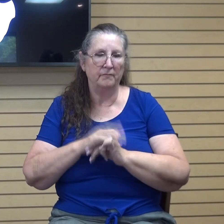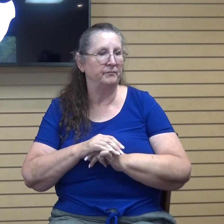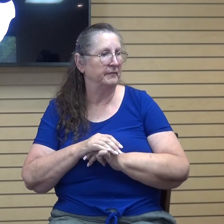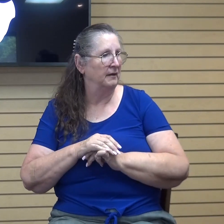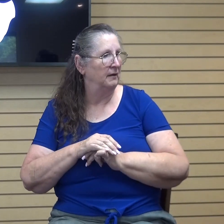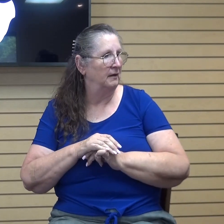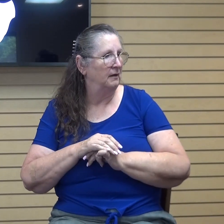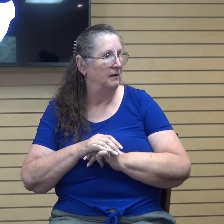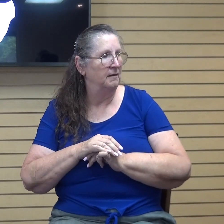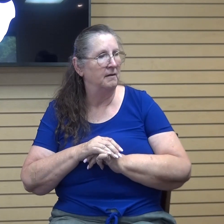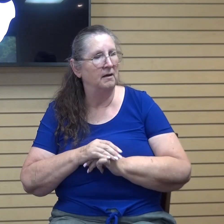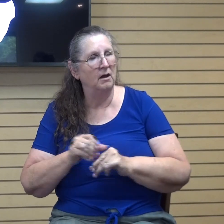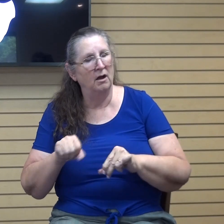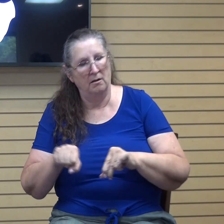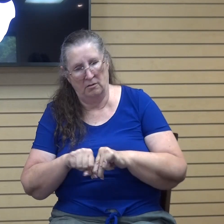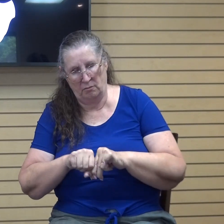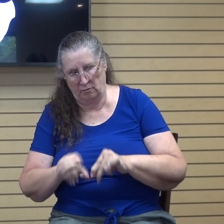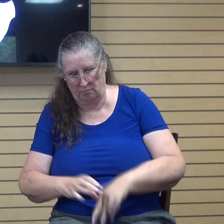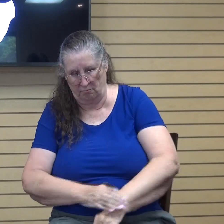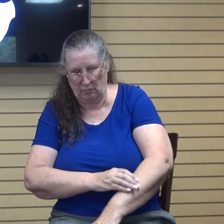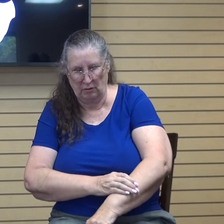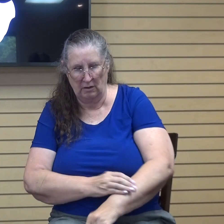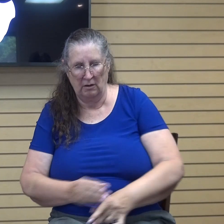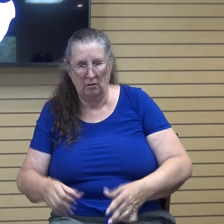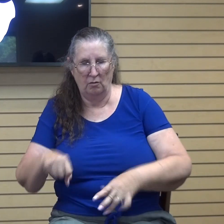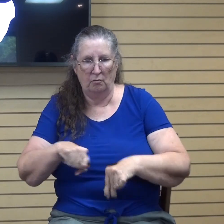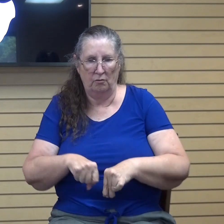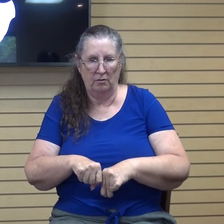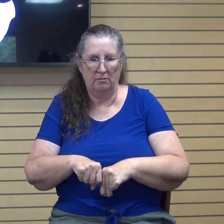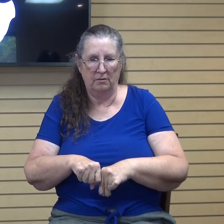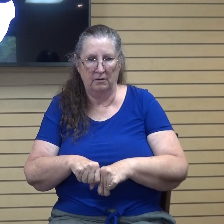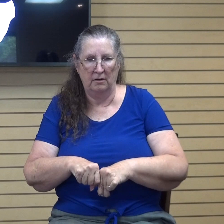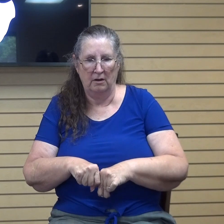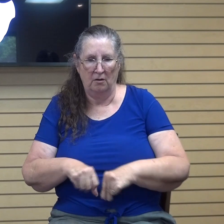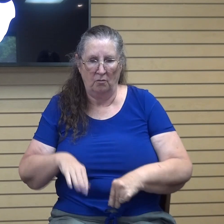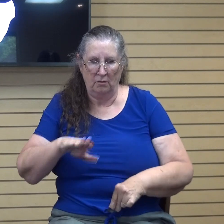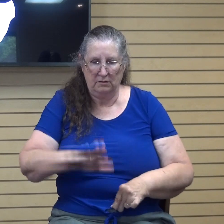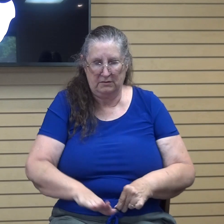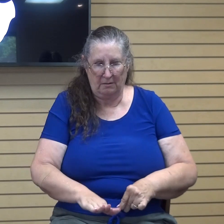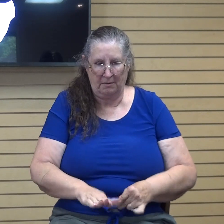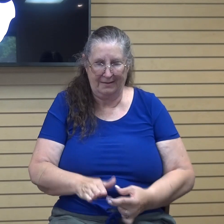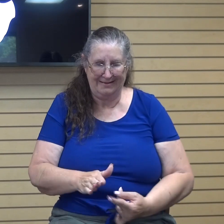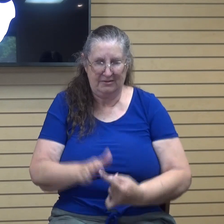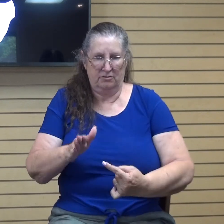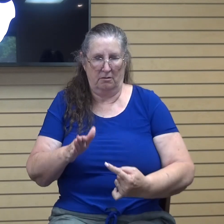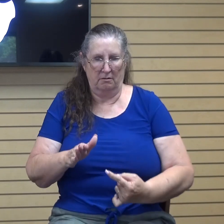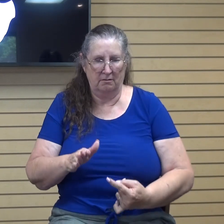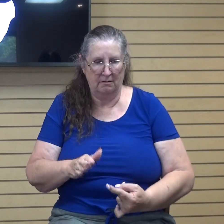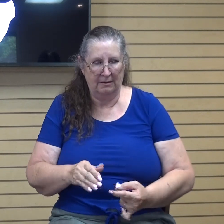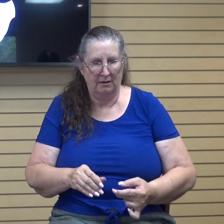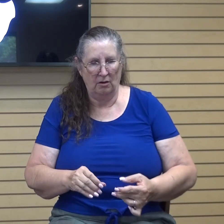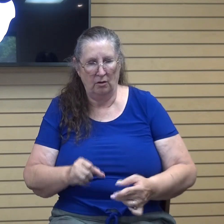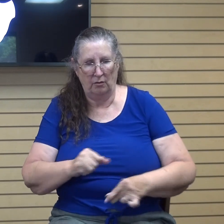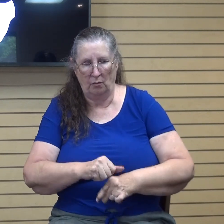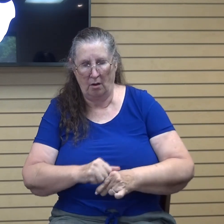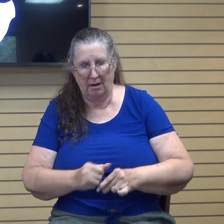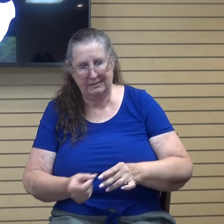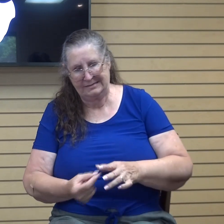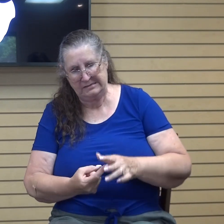We put on these boots so that we cannot, like, when we step on those sharp objects, jagged rocks, we ultimately are not